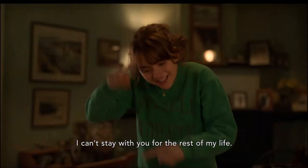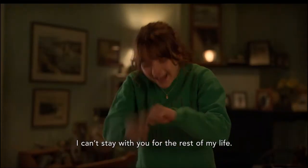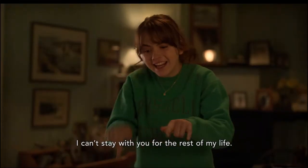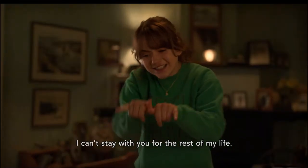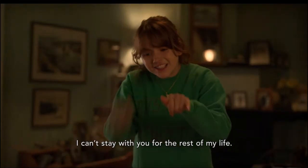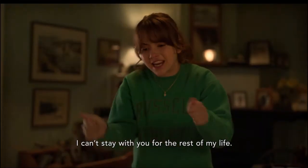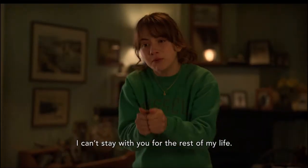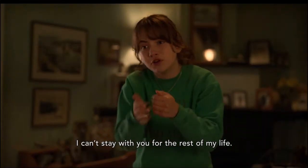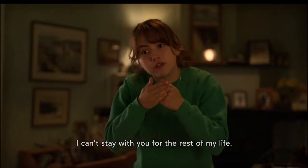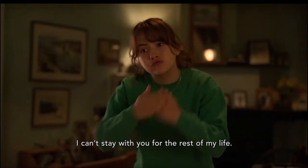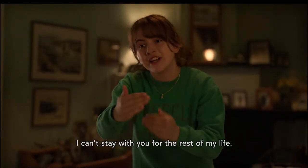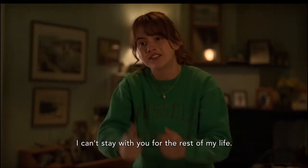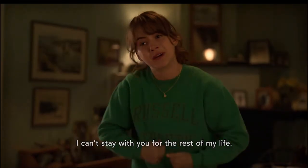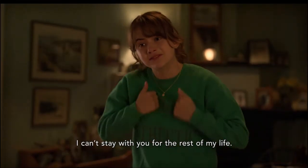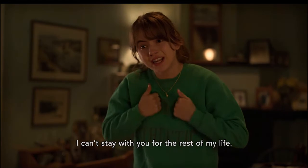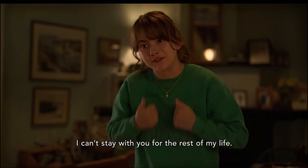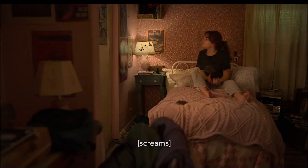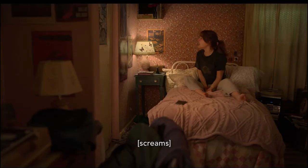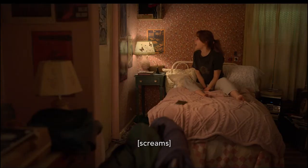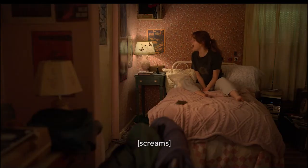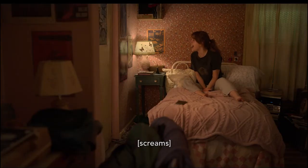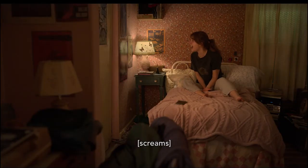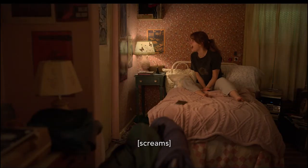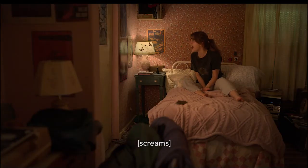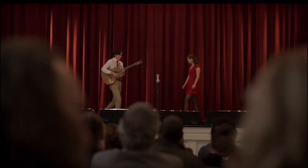I can't stay with you for the rest of my life.